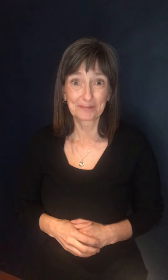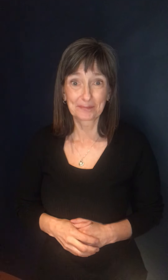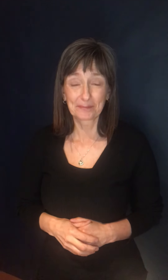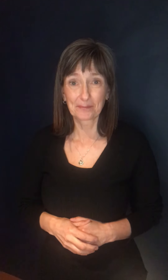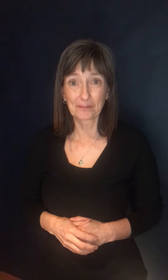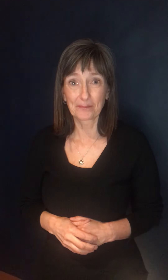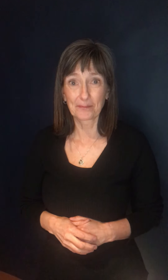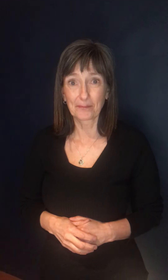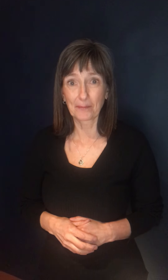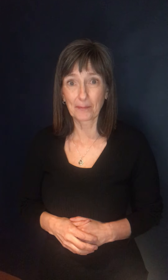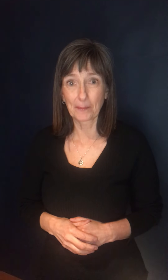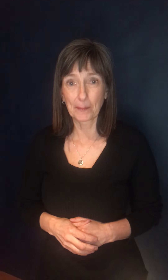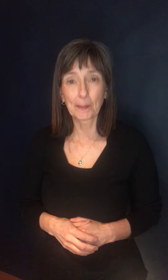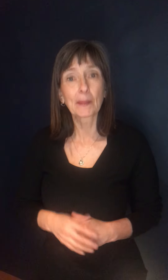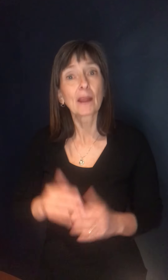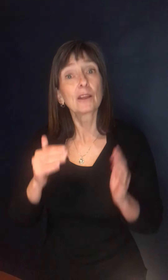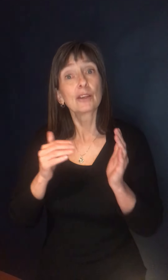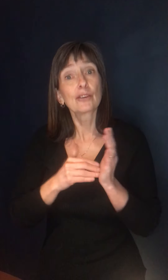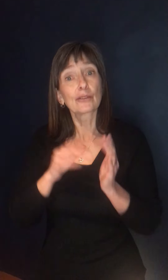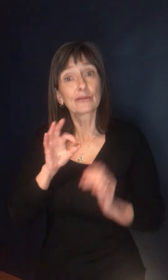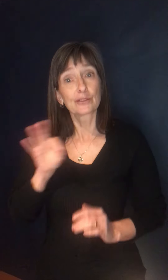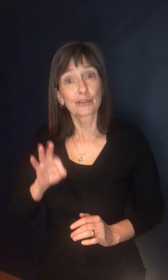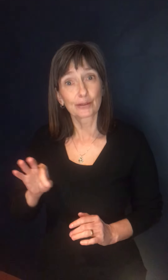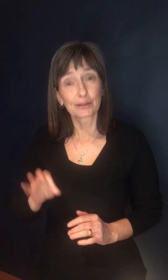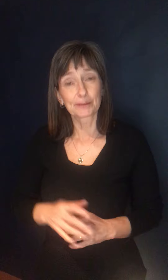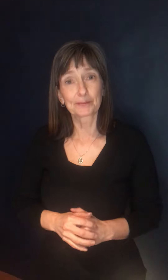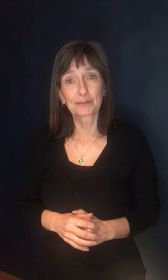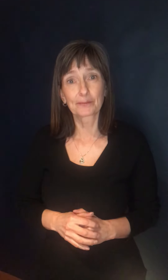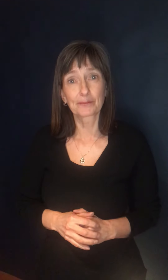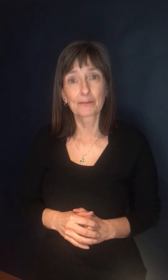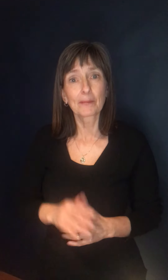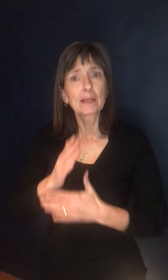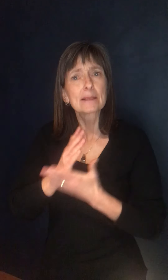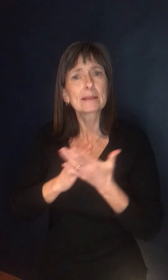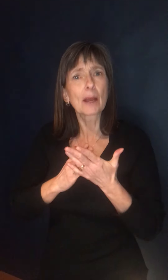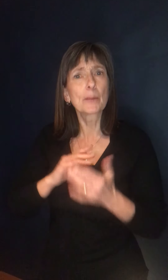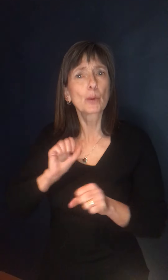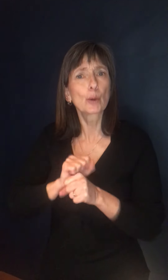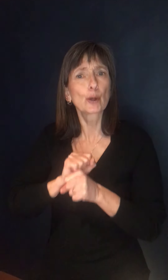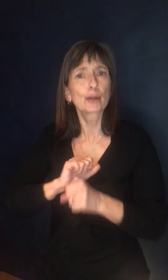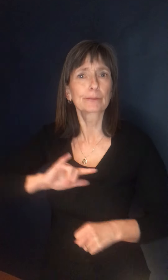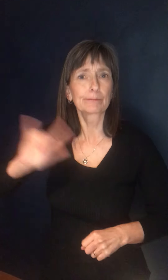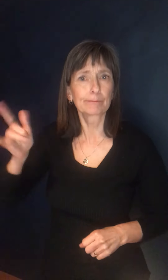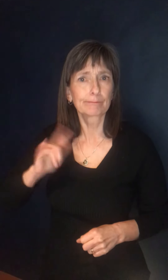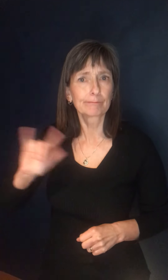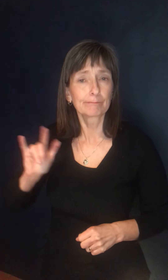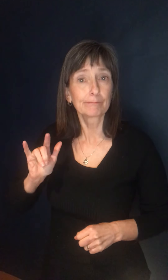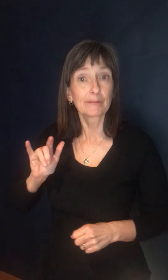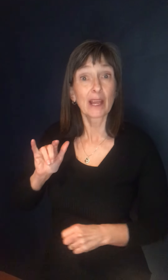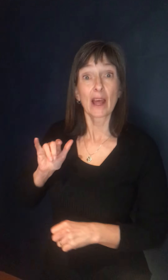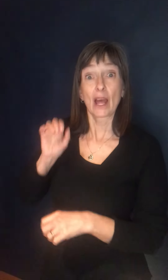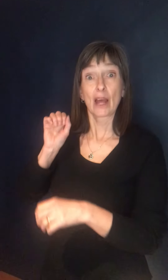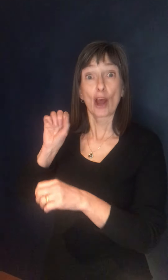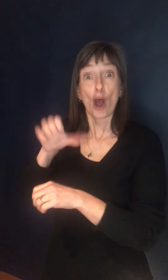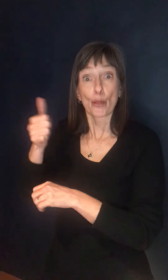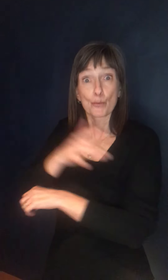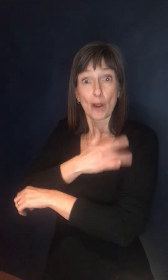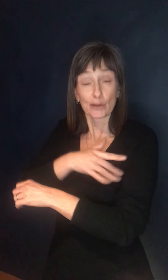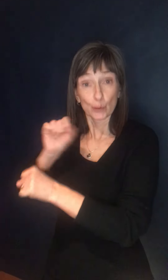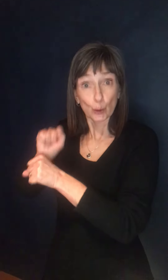Okay. And, uh, Dr. Fitzgerald, I've heard, uh, that some rotational workers have been vaccinated at their work sites and other provinces, such as BC, for example.